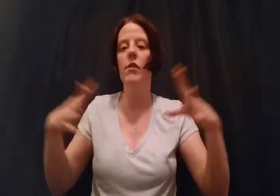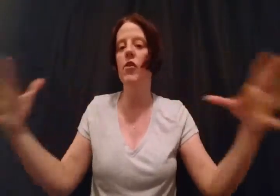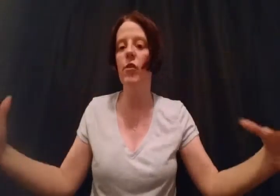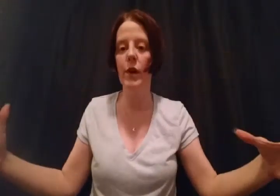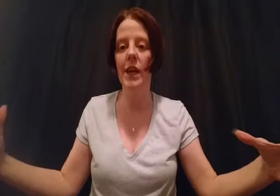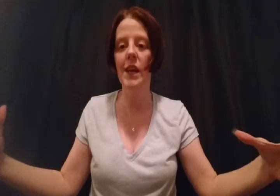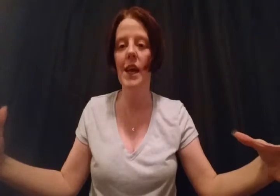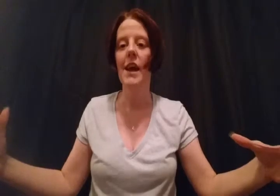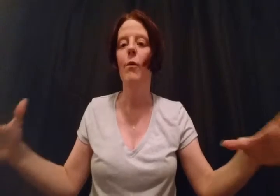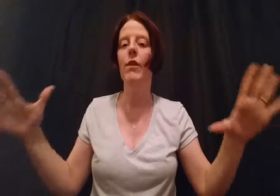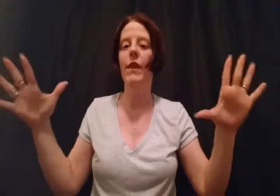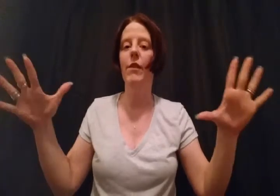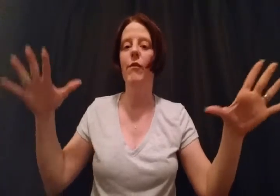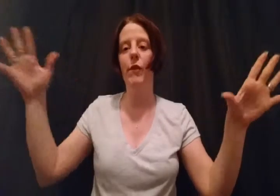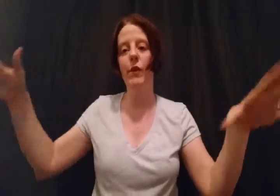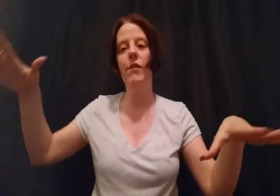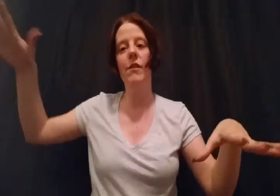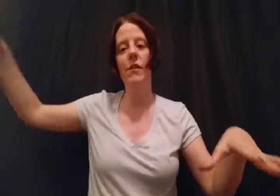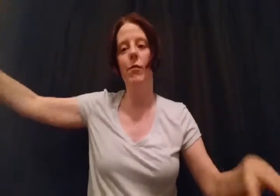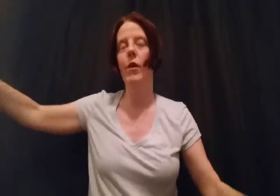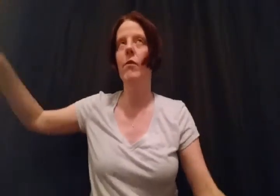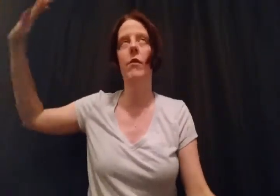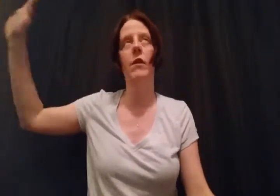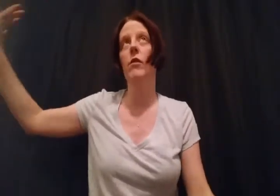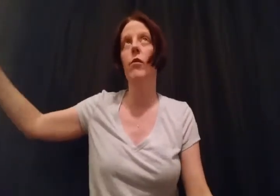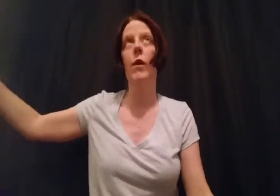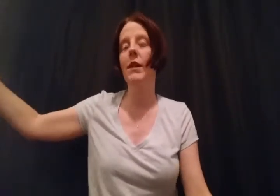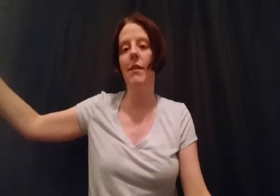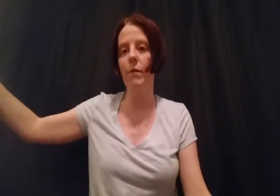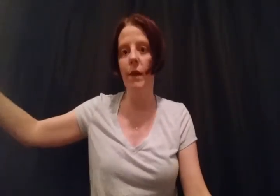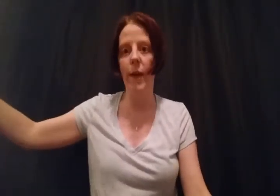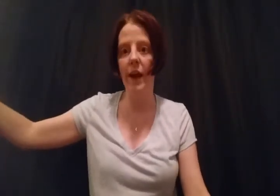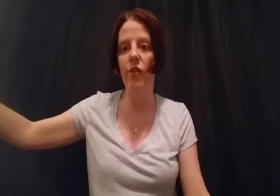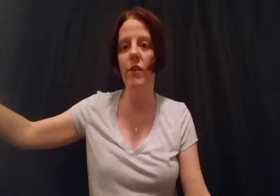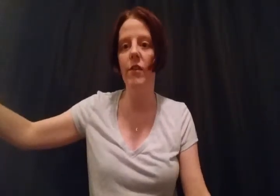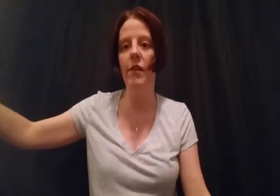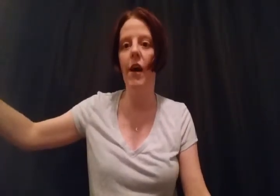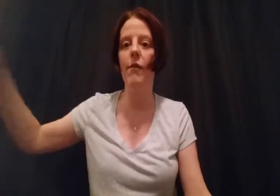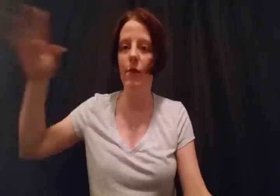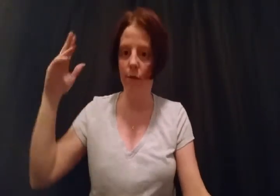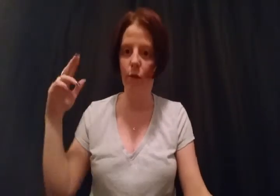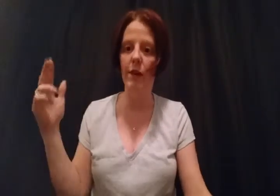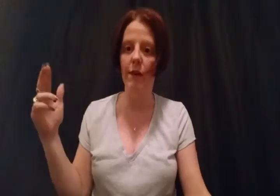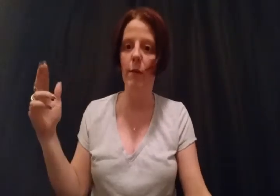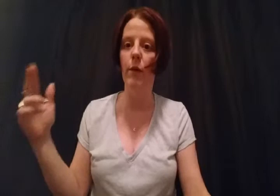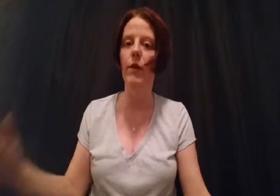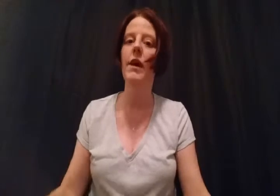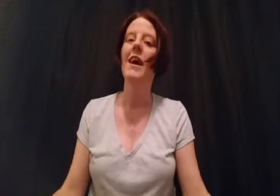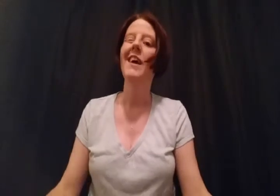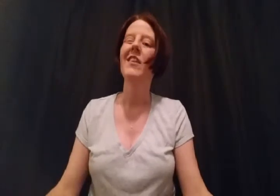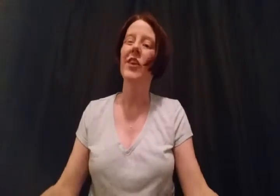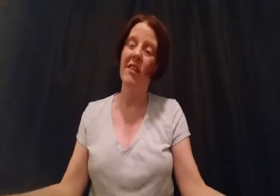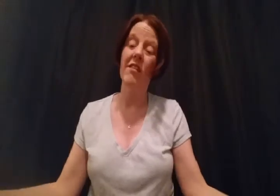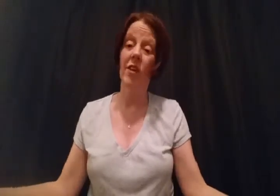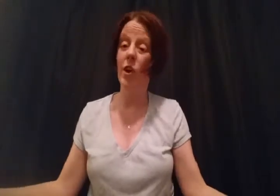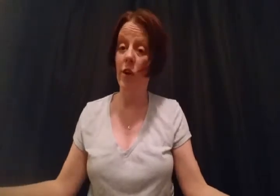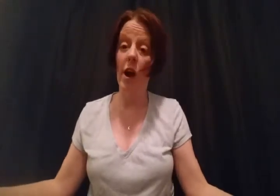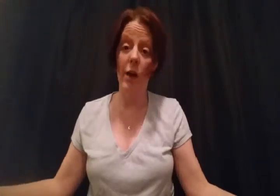or intrigued within the first, what was it? 20 something pages of the free sample, chances are, you're not